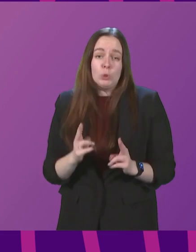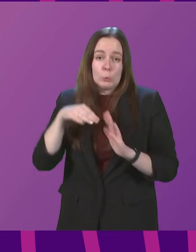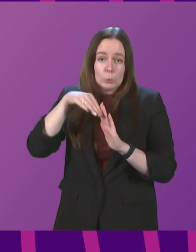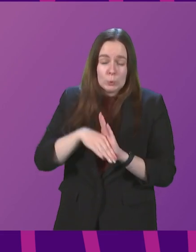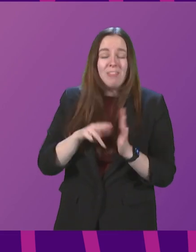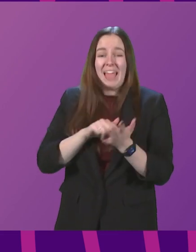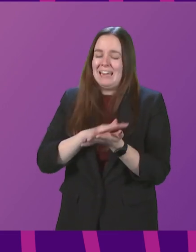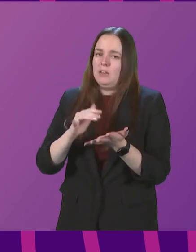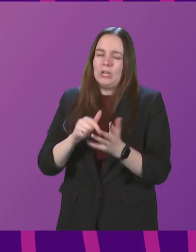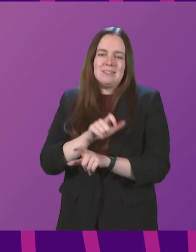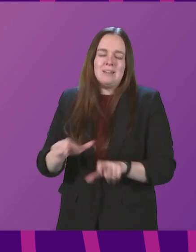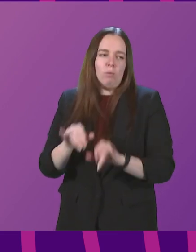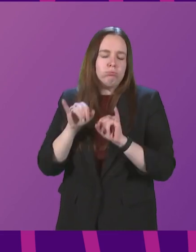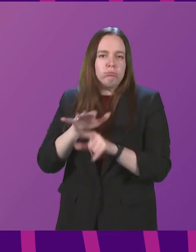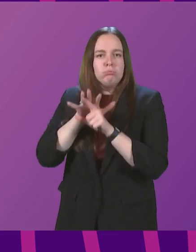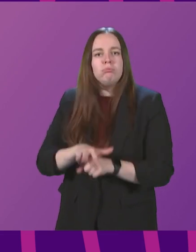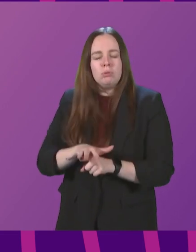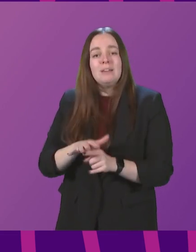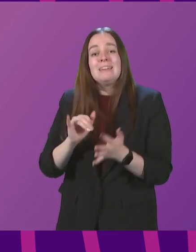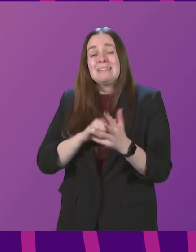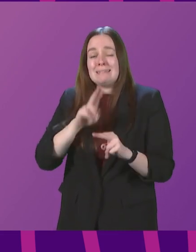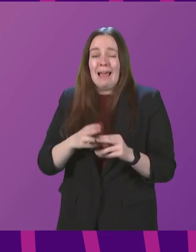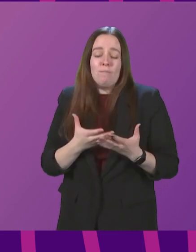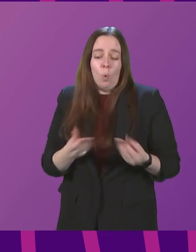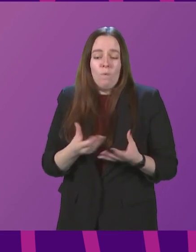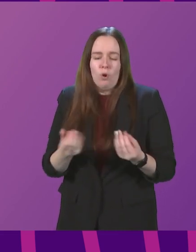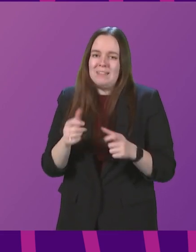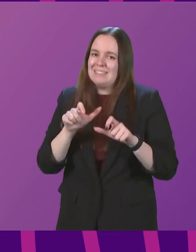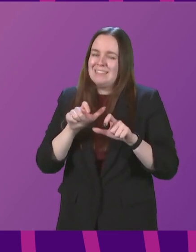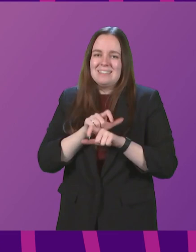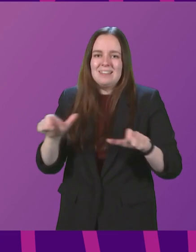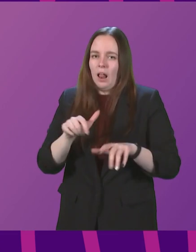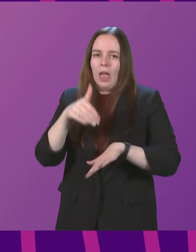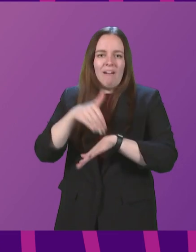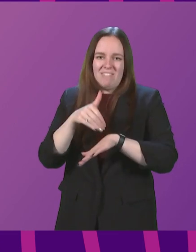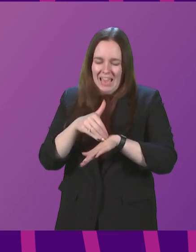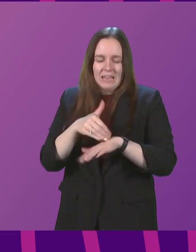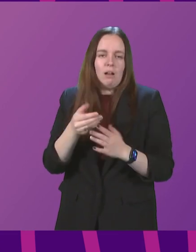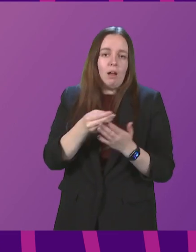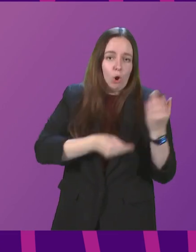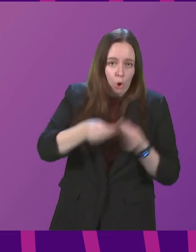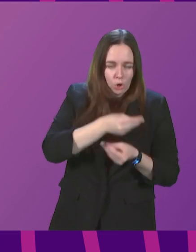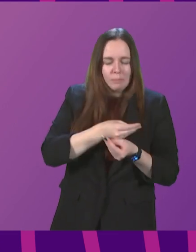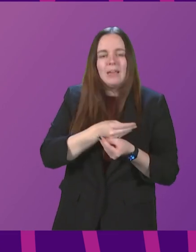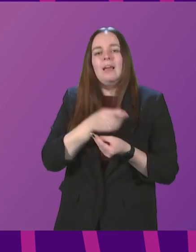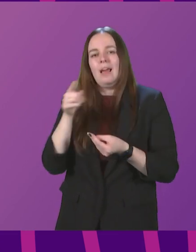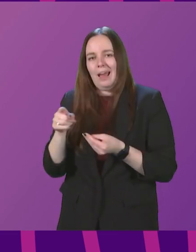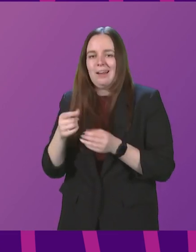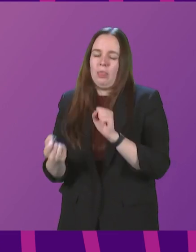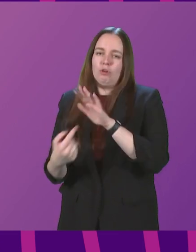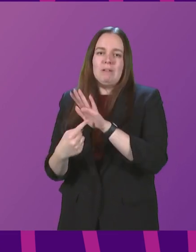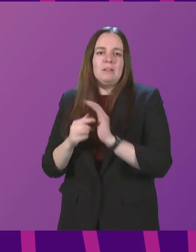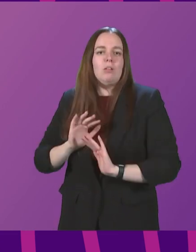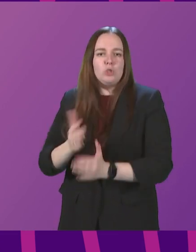remains under acute pressure, and staff absences are still causing some disruption across the economy and our critical